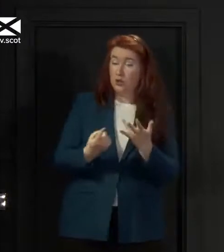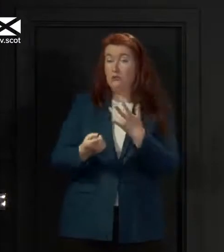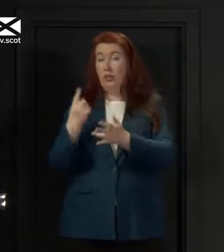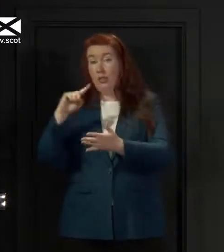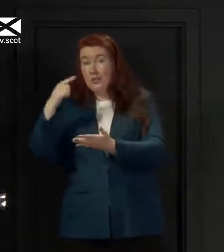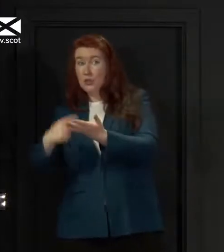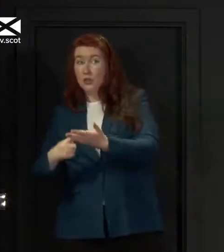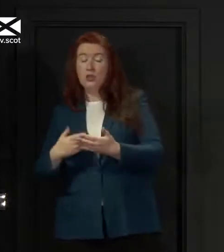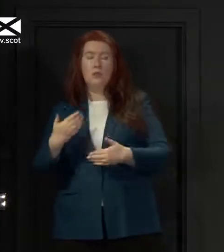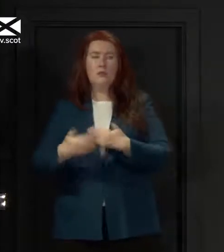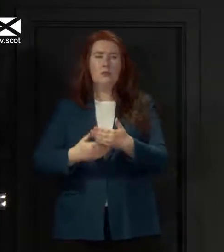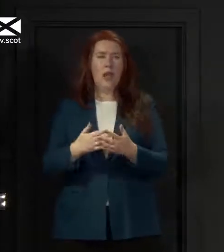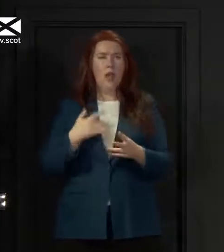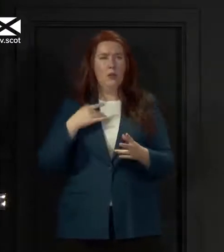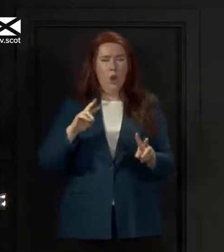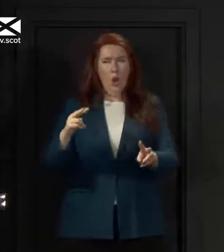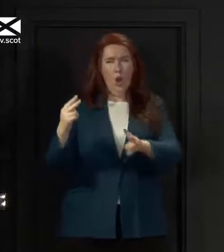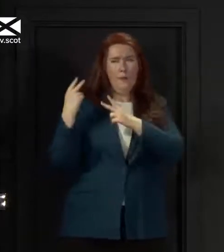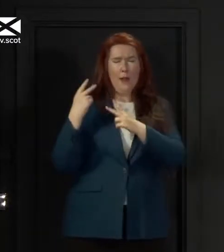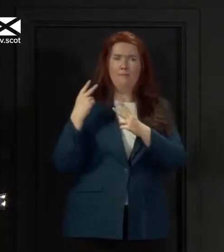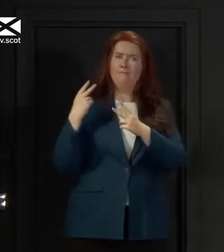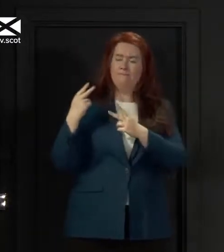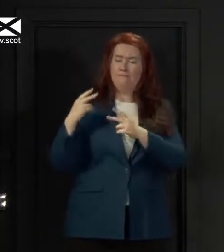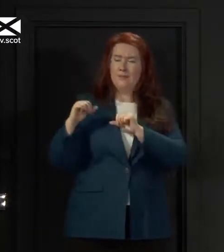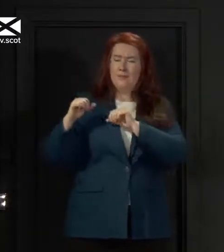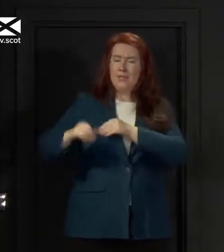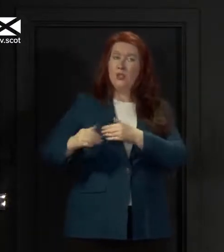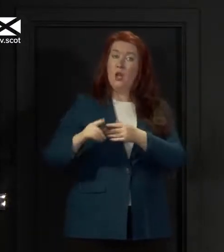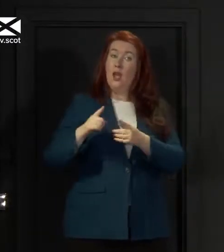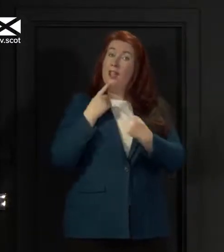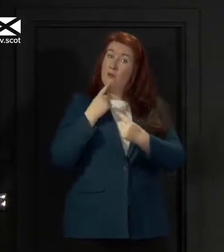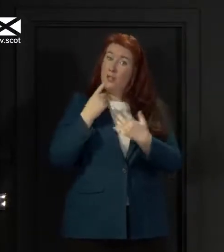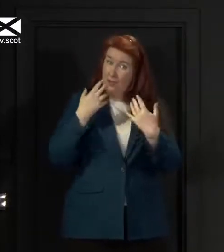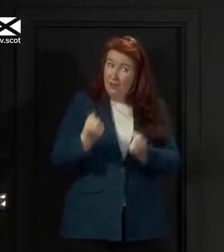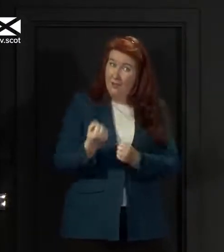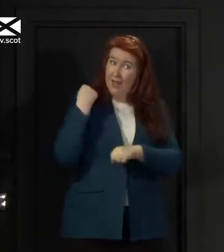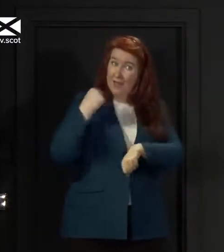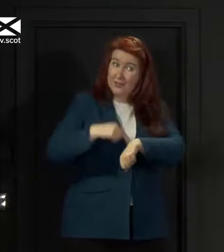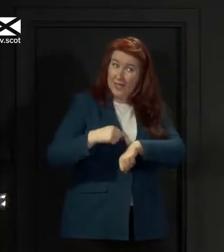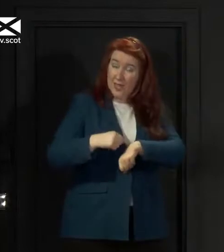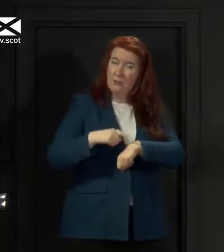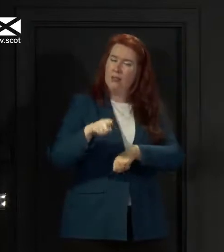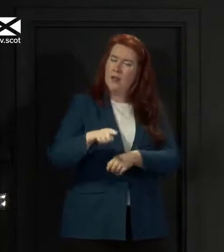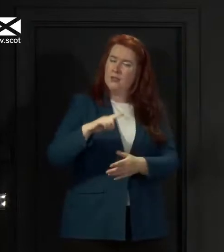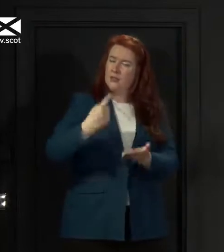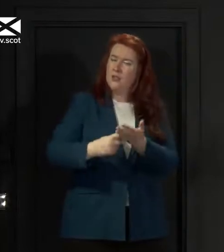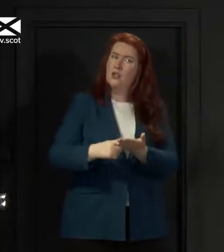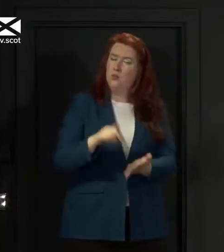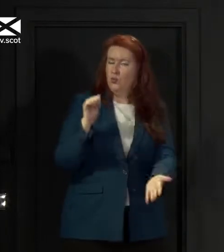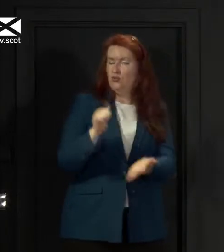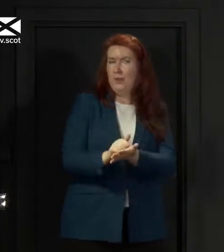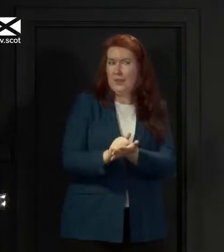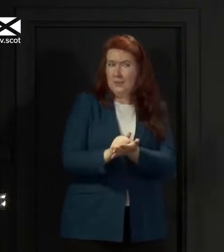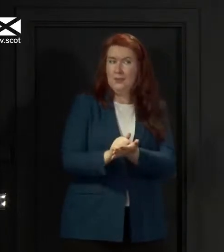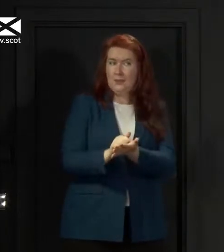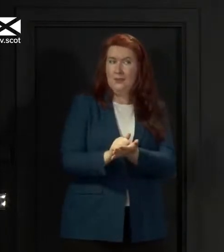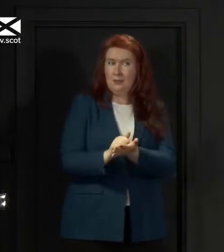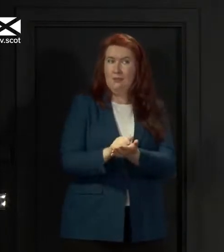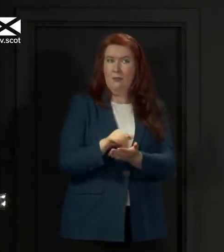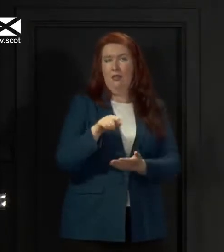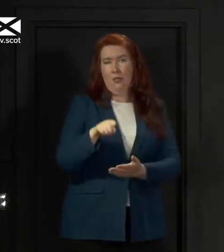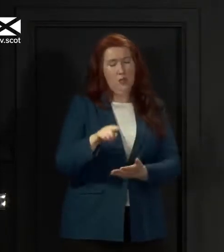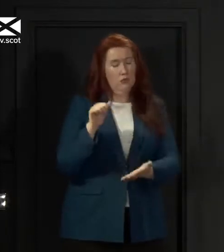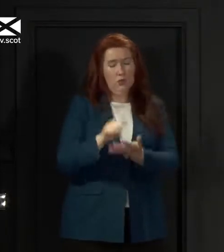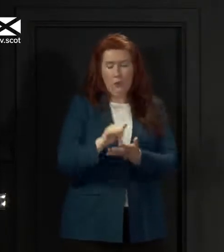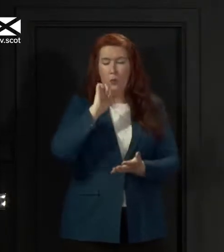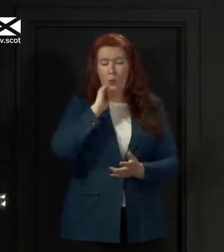as to whether at every stage with what was known then, those decisions were the right decisions, that is exactly the right